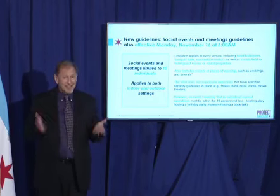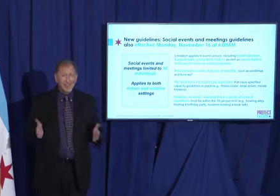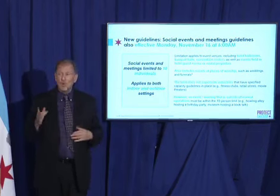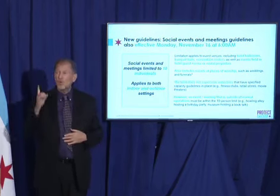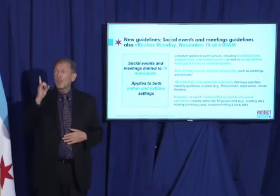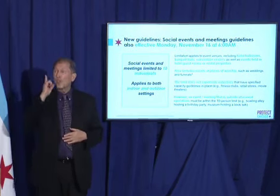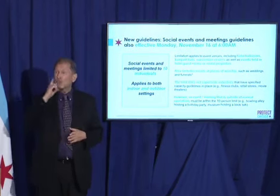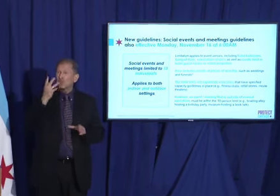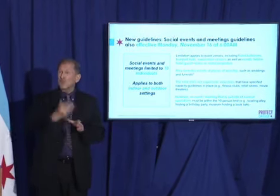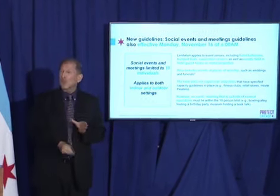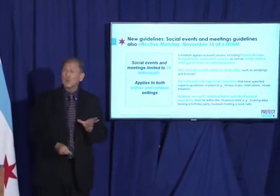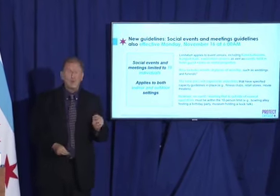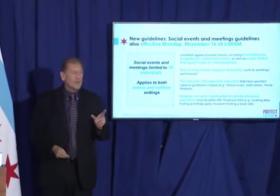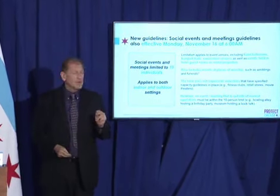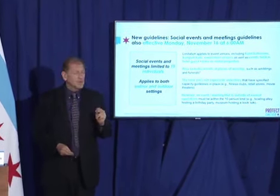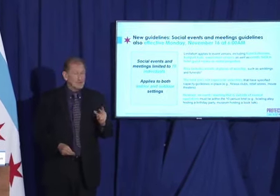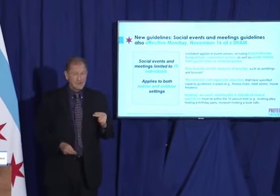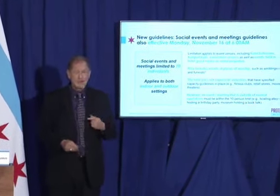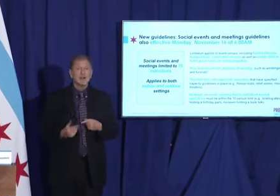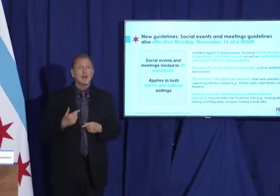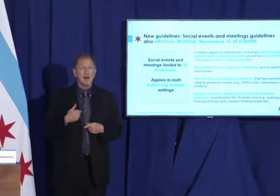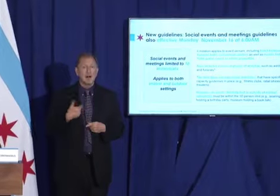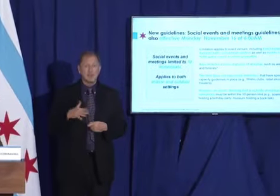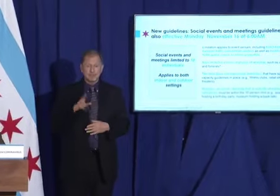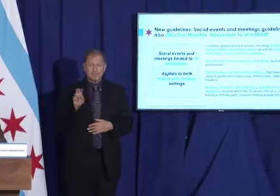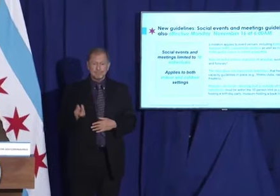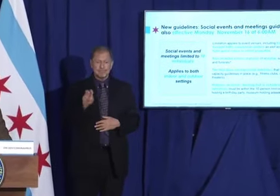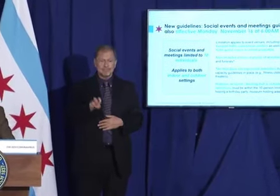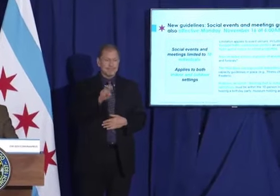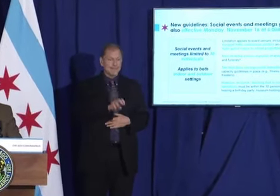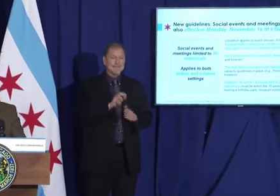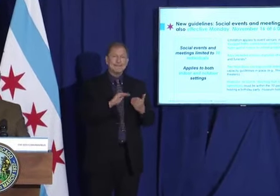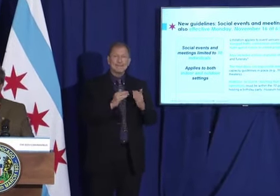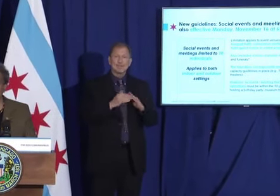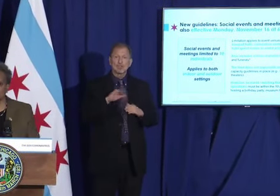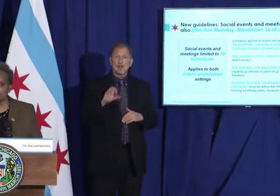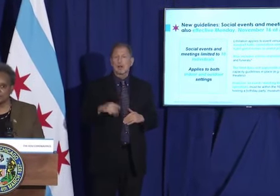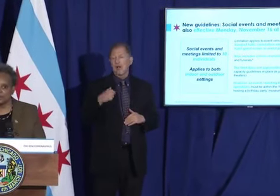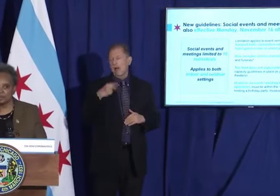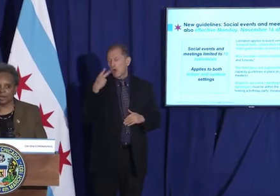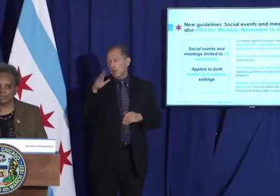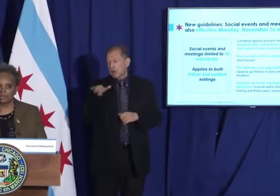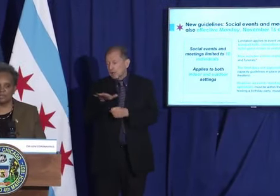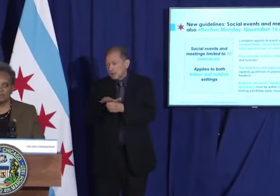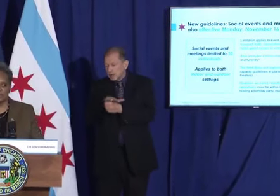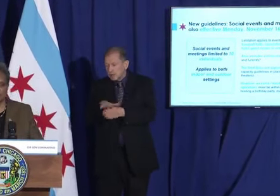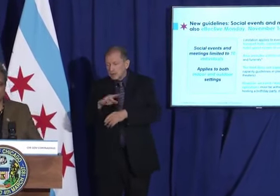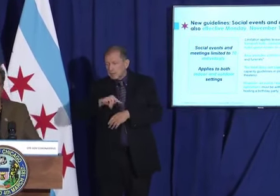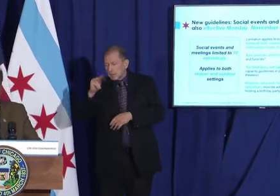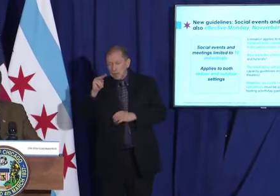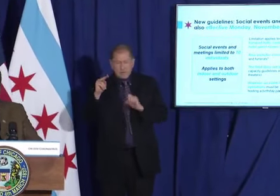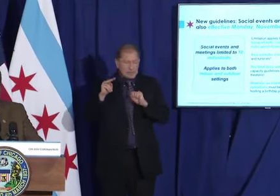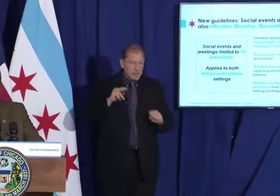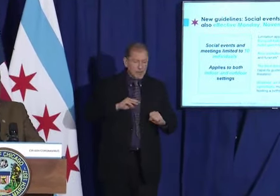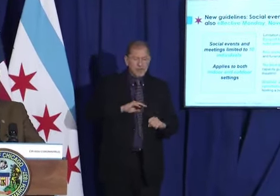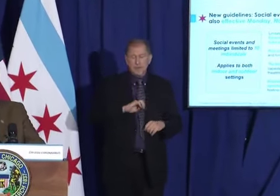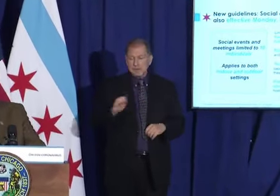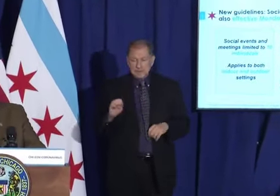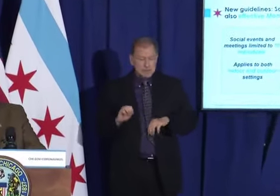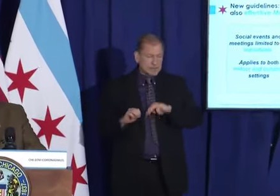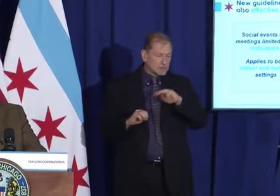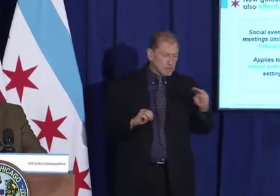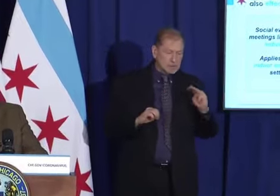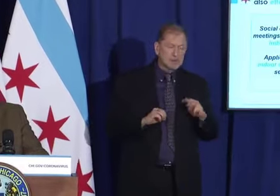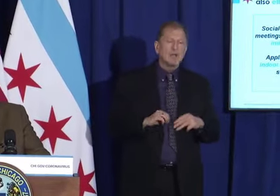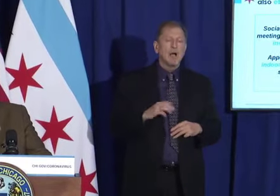I spend a lot of time traveling around the city looking from neighborhood to neighborhood. And what I've seen in some retailers